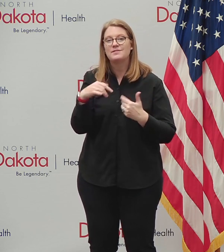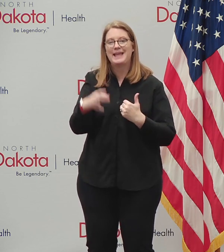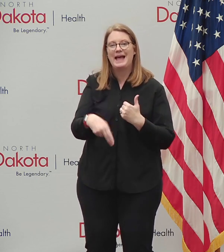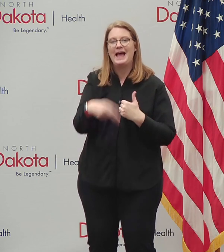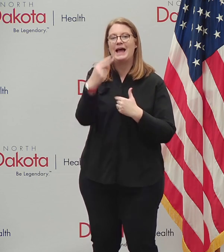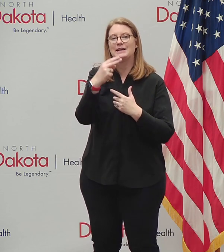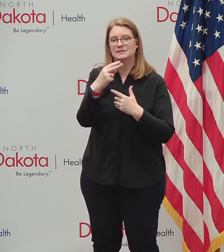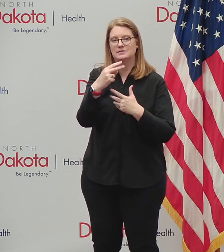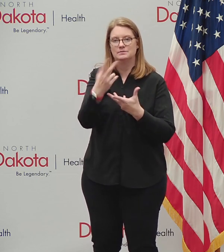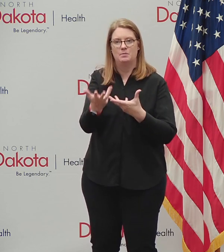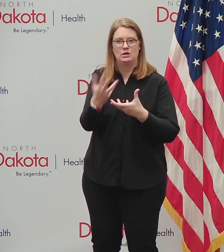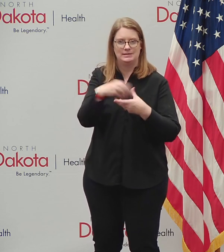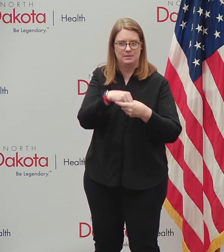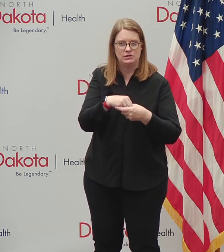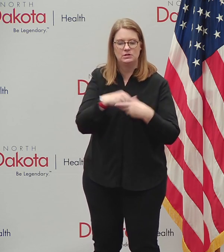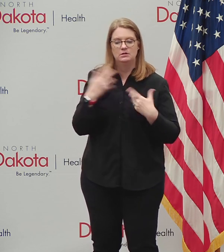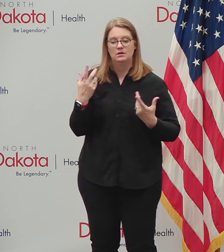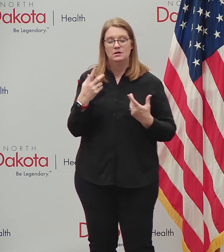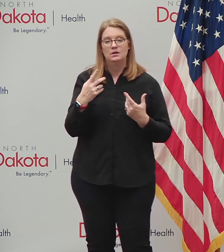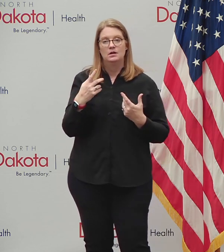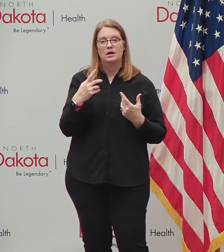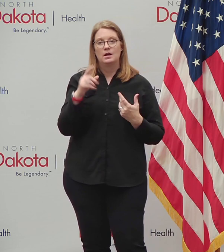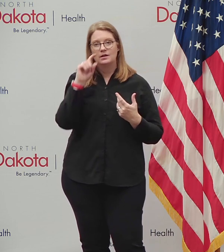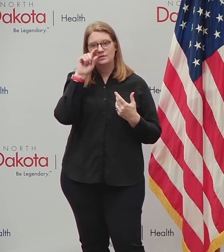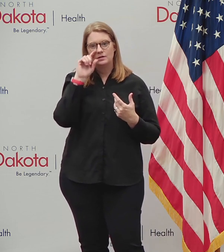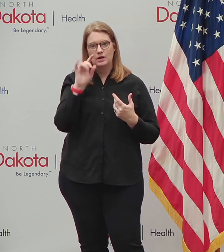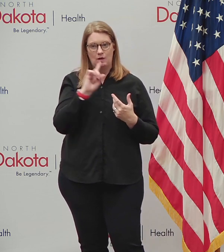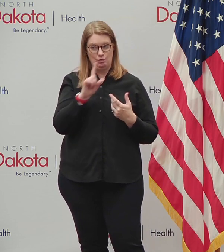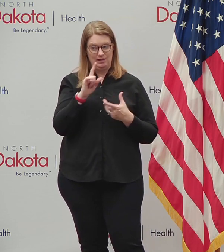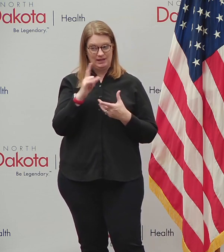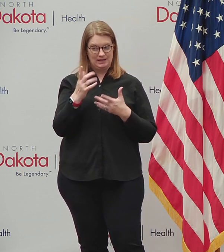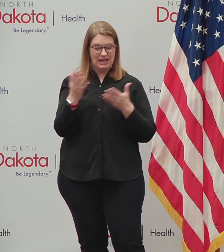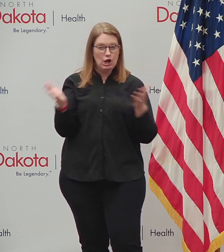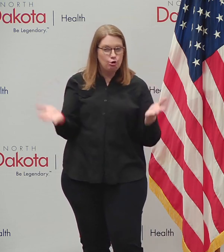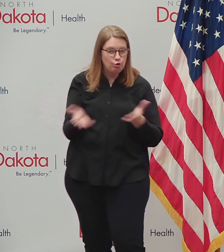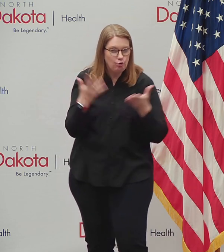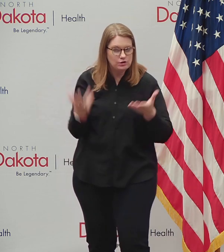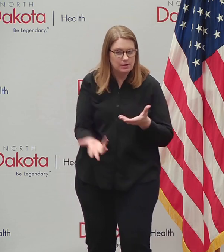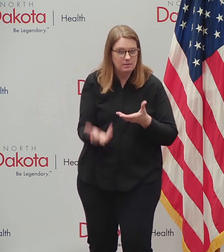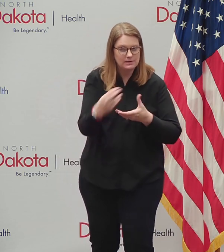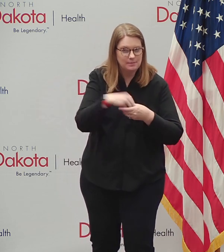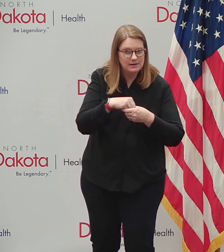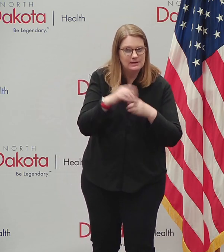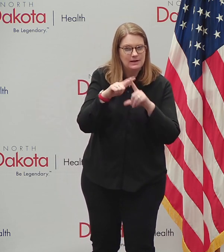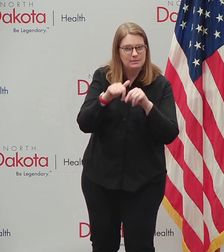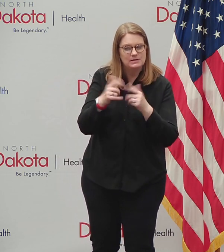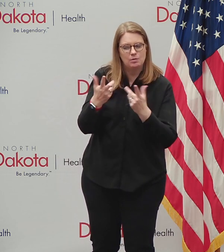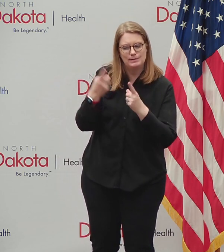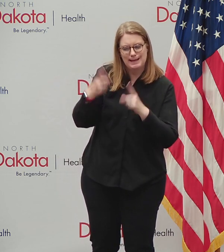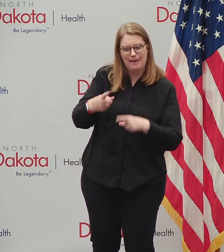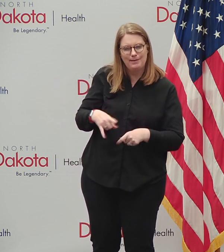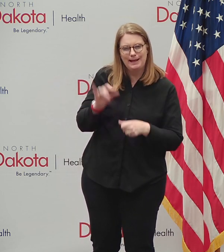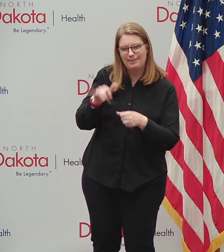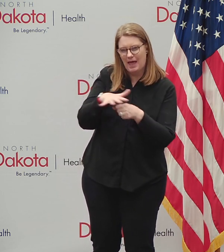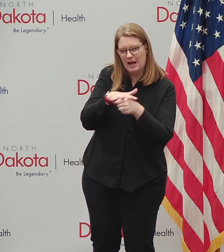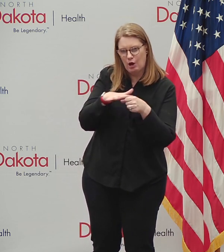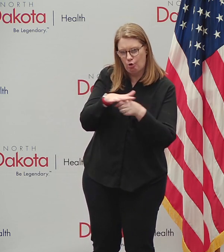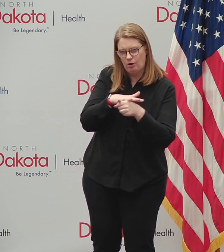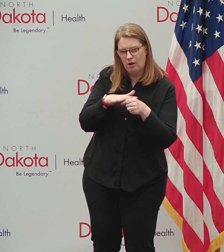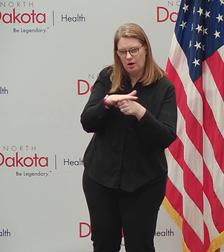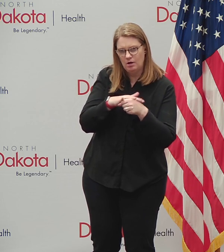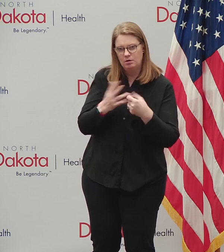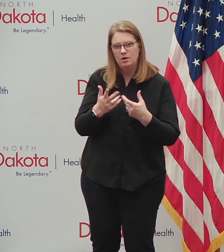Because participation depends on understanding the culture of your community. It understand, it depends on understanding what motivates people,